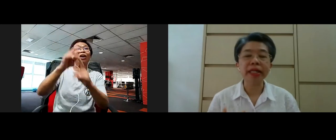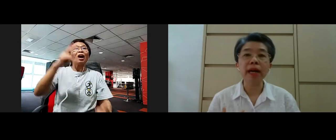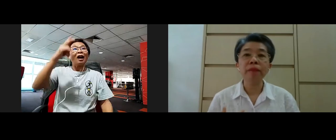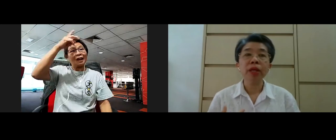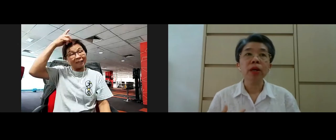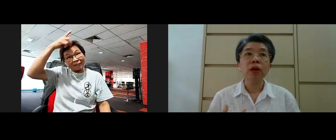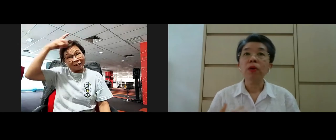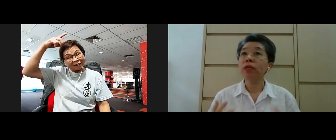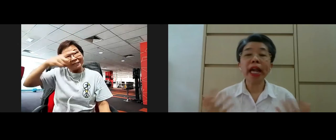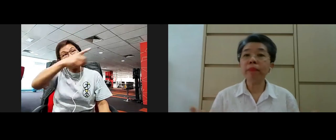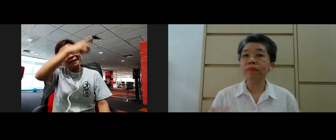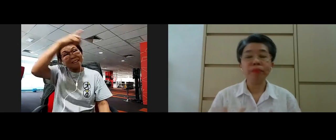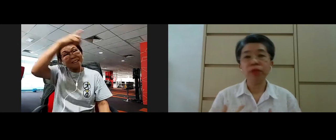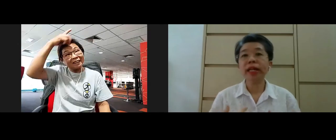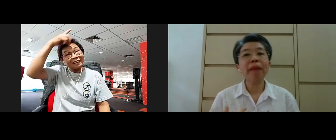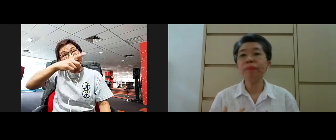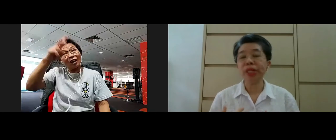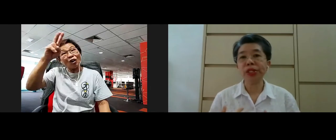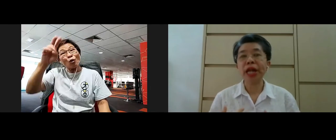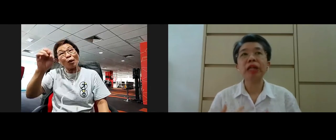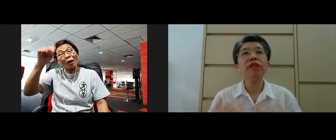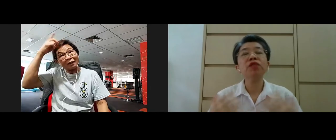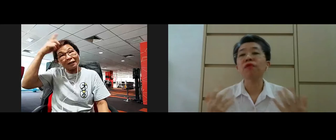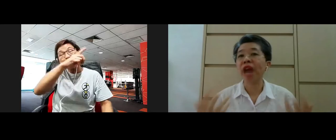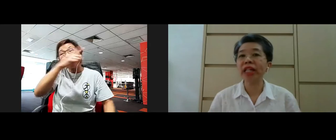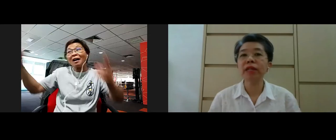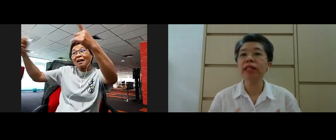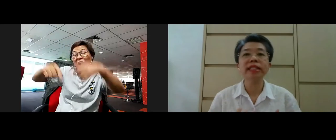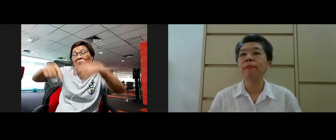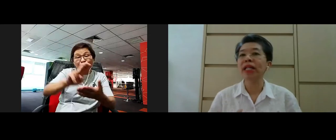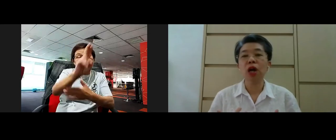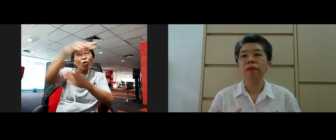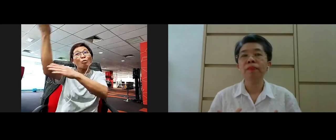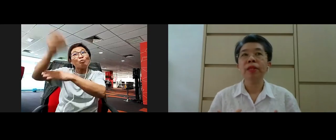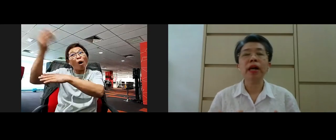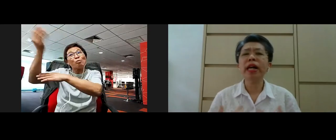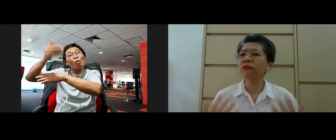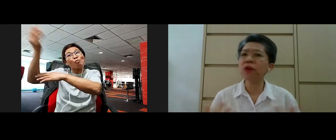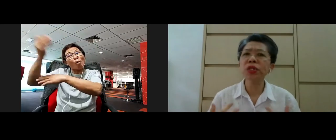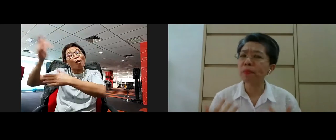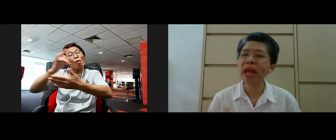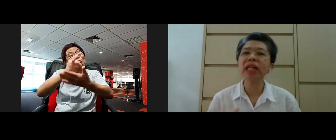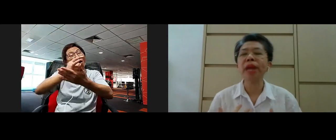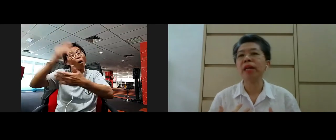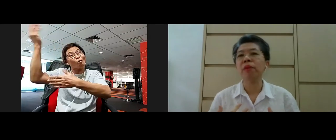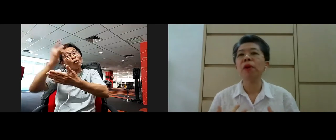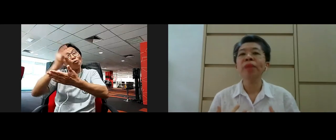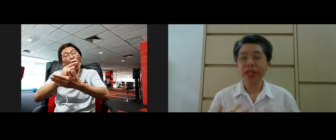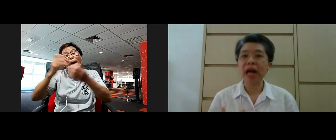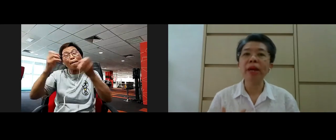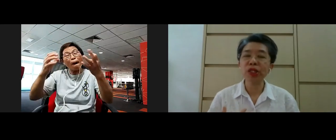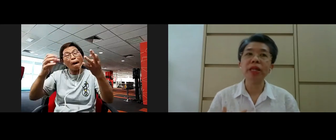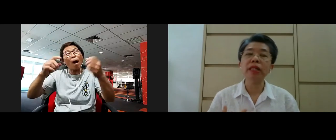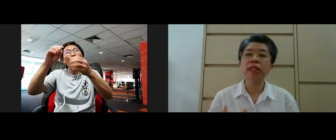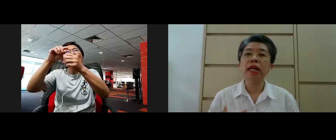Dhamananda, who came to the campus and give us regular Dhamma talk, yeah? And of course, many, many more